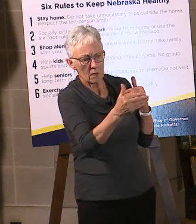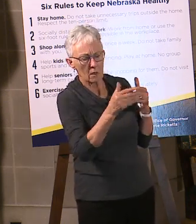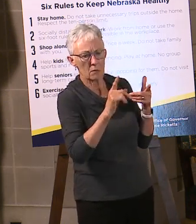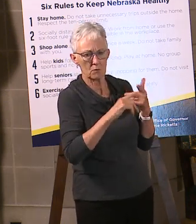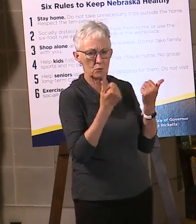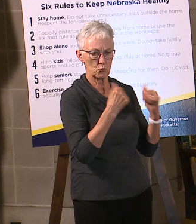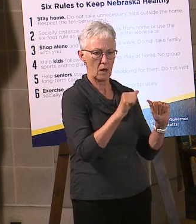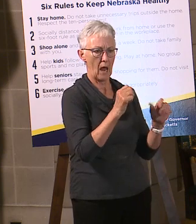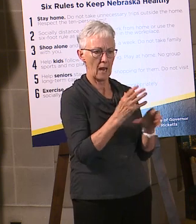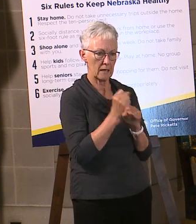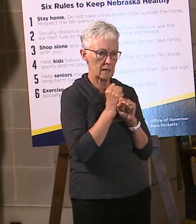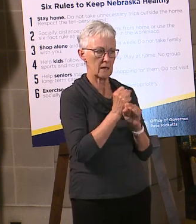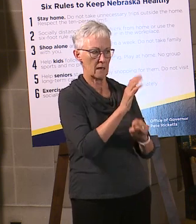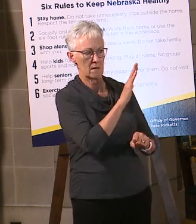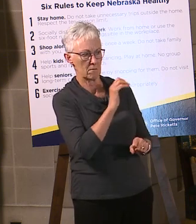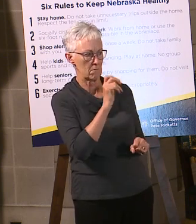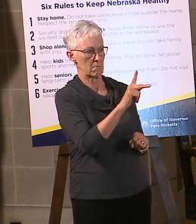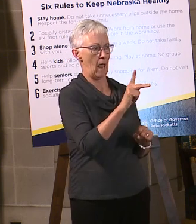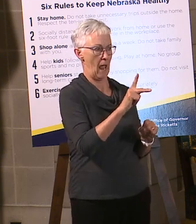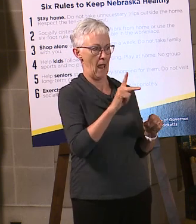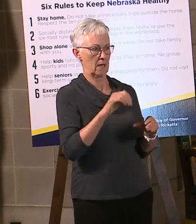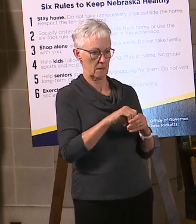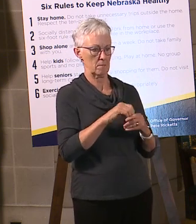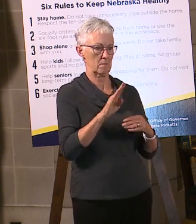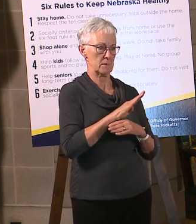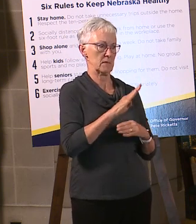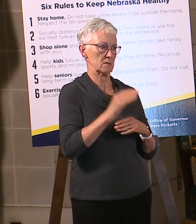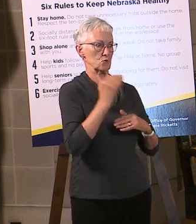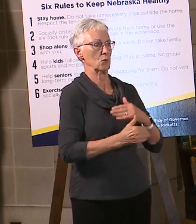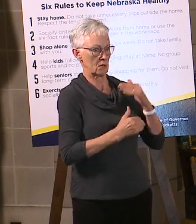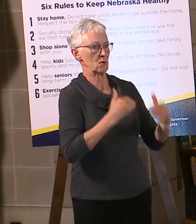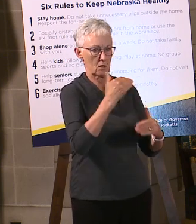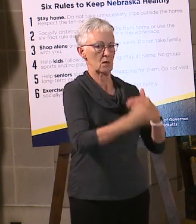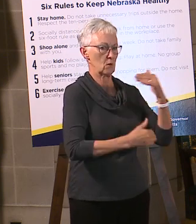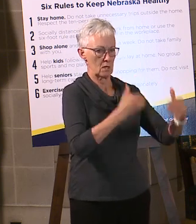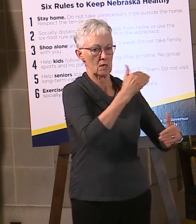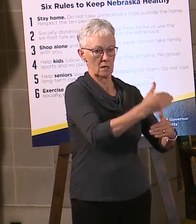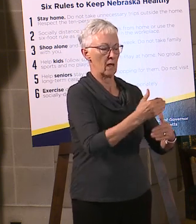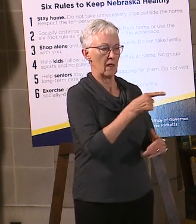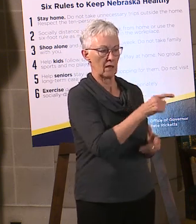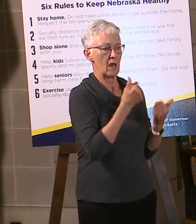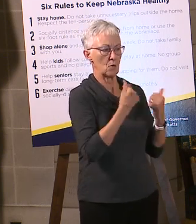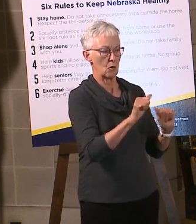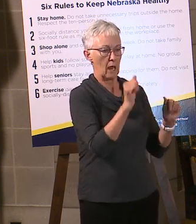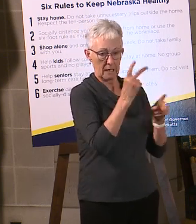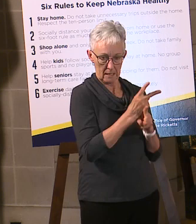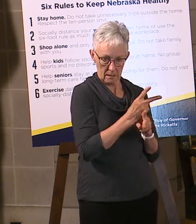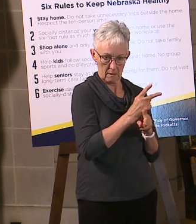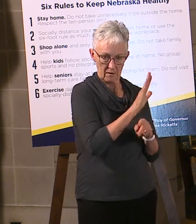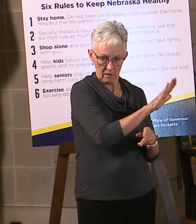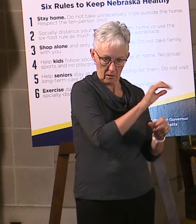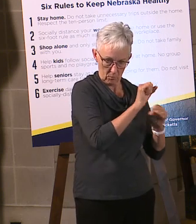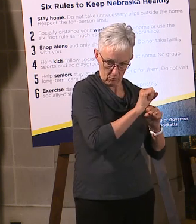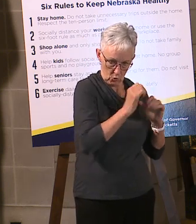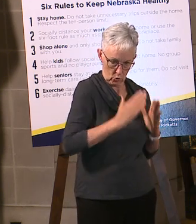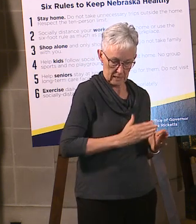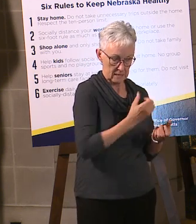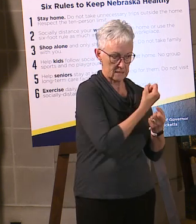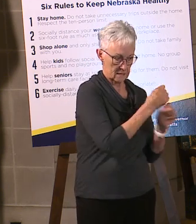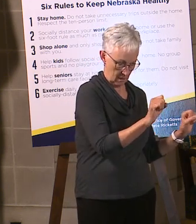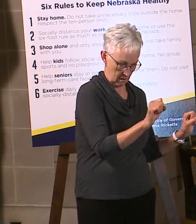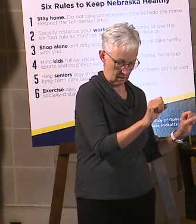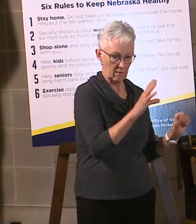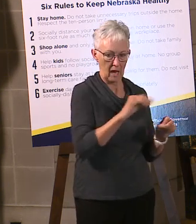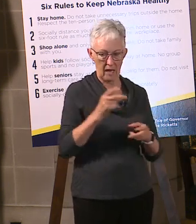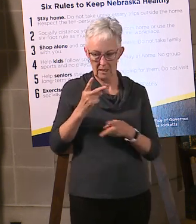owners as they are trying to navigate both the safety of their employees and themselves and the safety